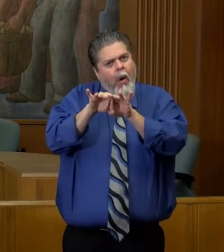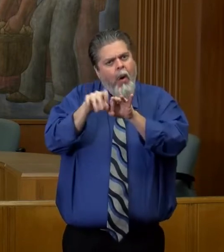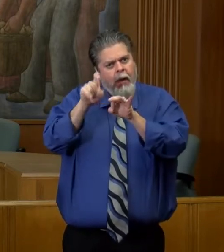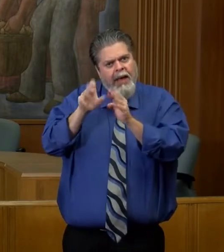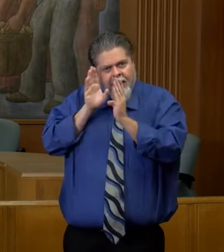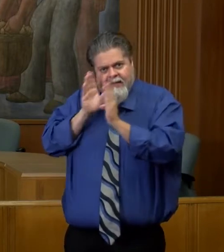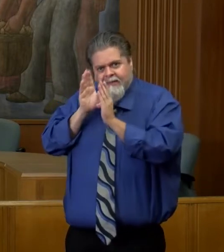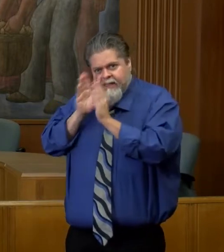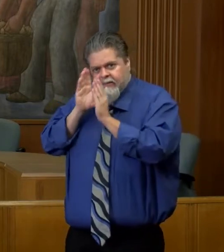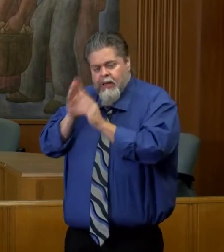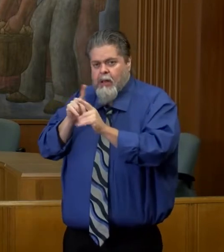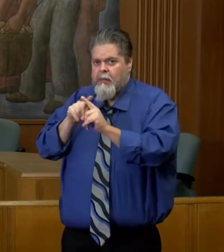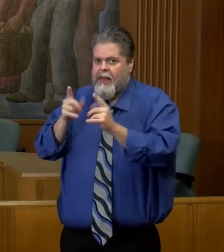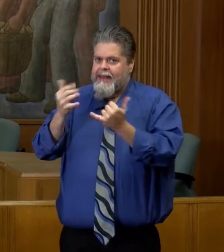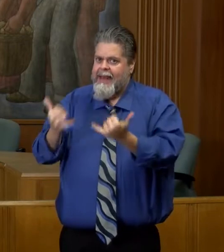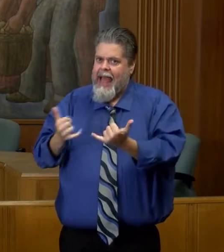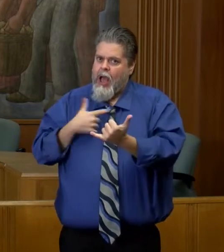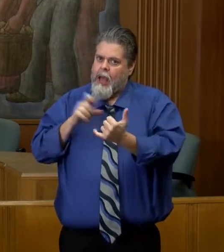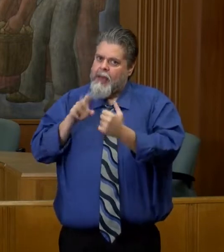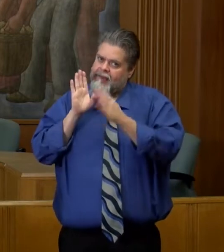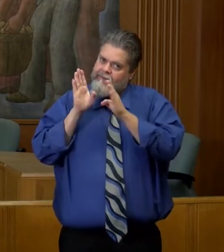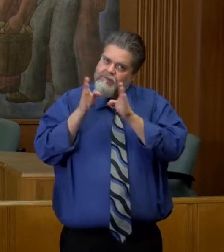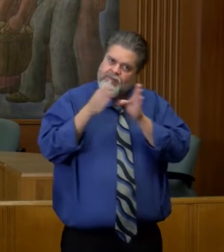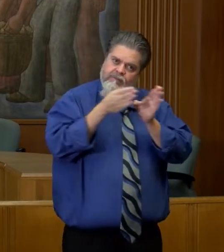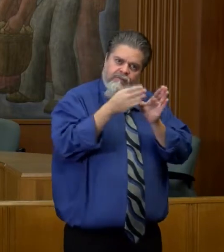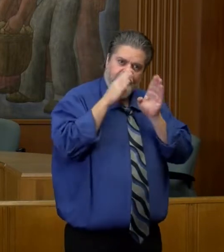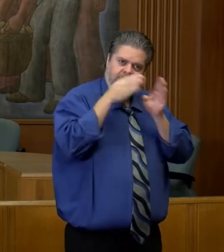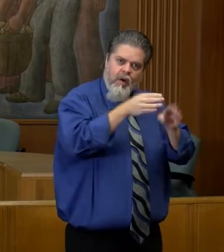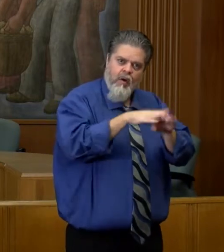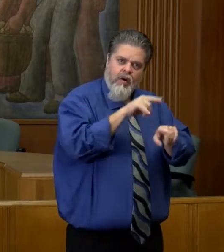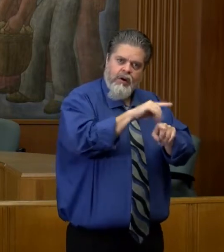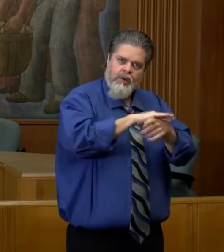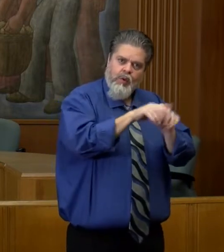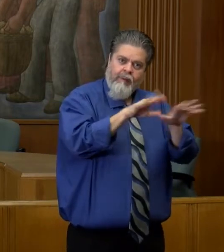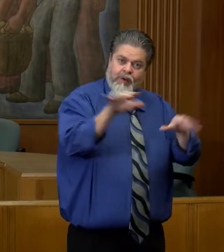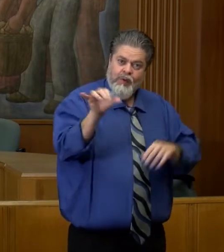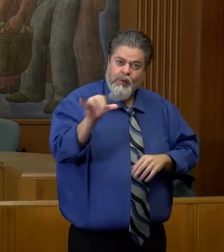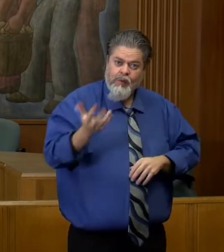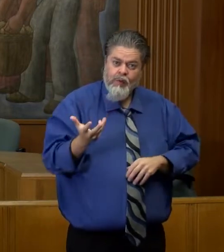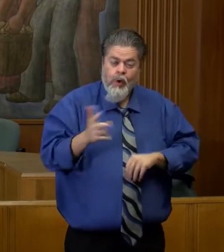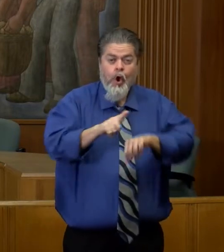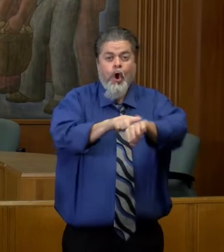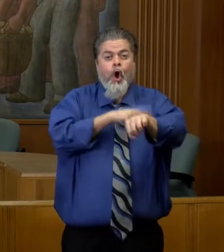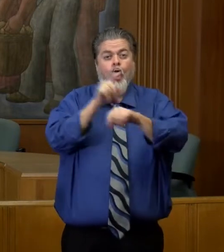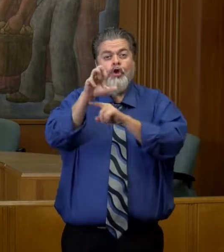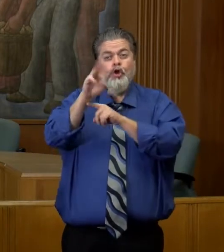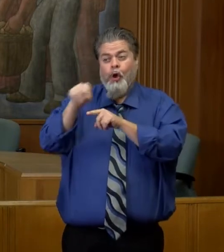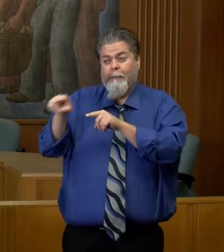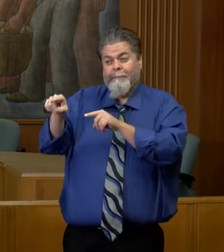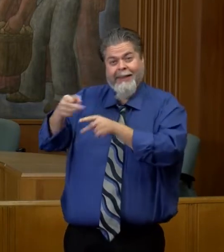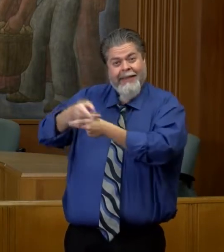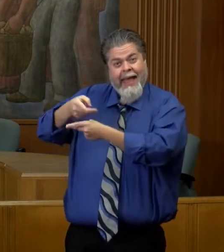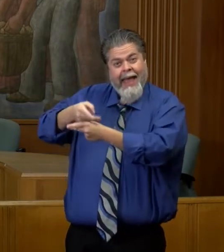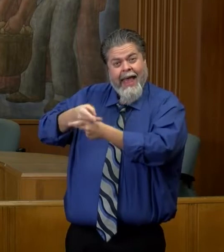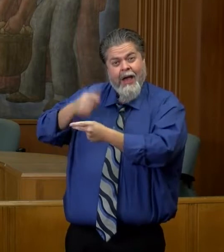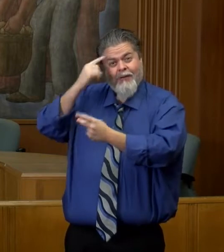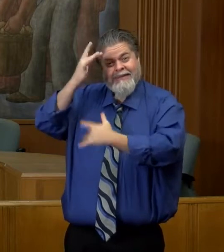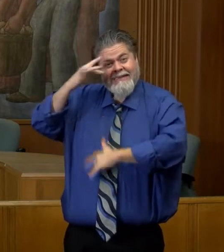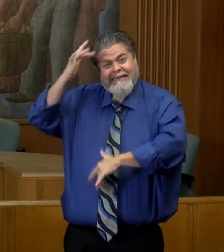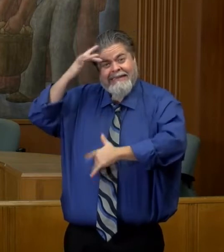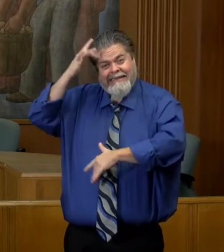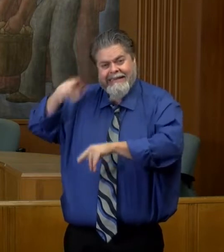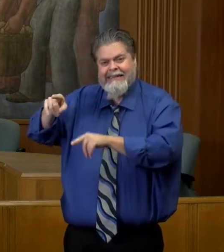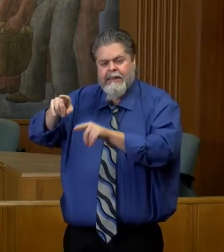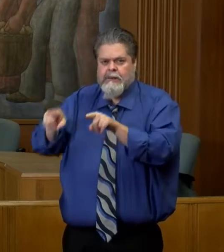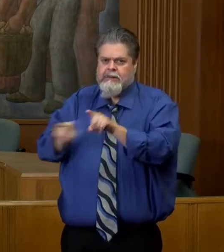this has turned into a marathon, not a sprint, and so we've got to keep all of our long-term care going. At the same time, we're managing